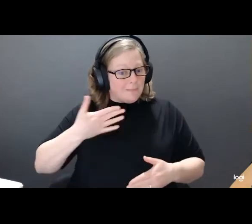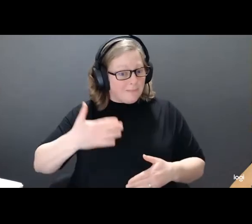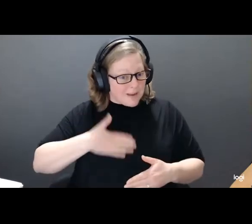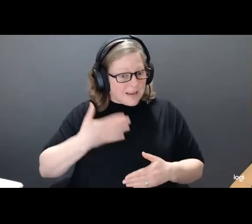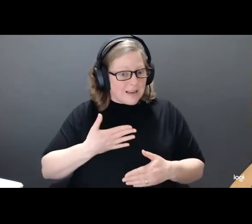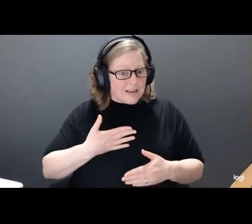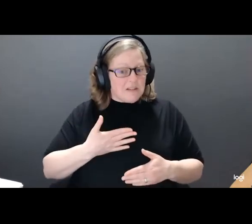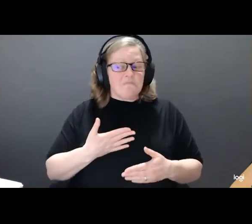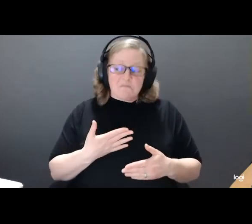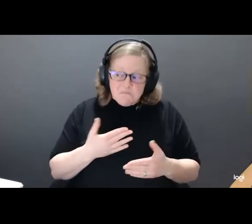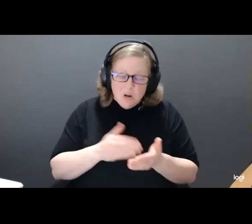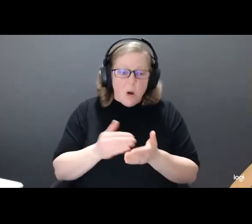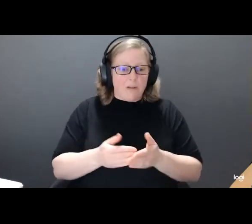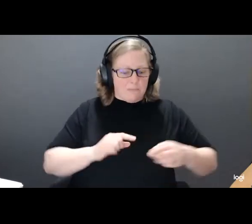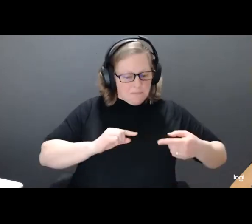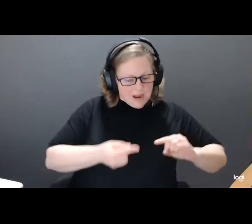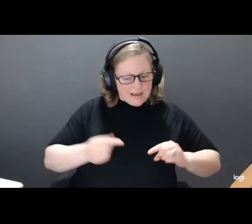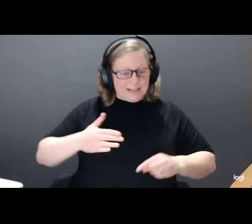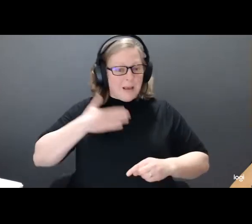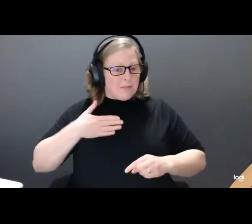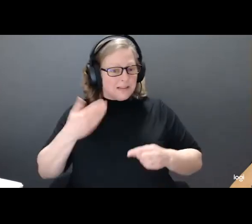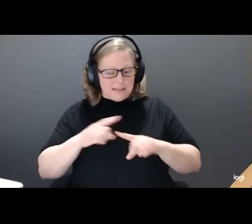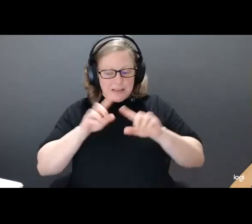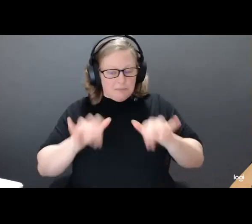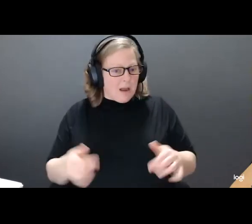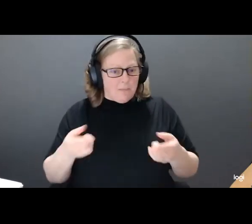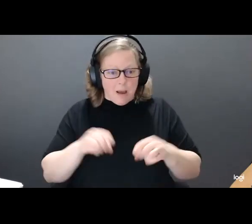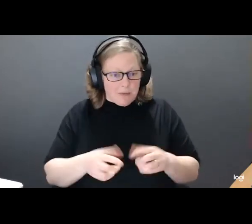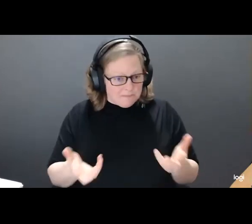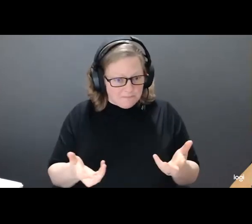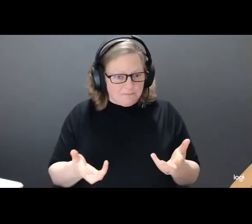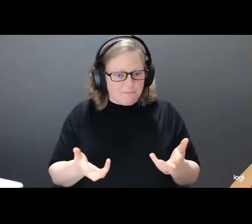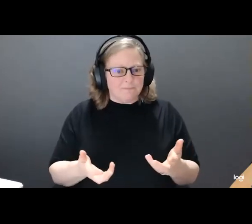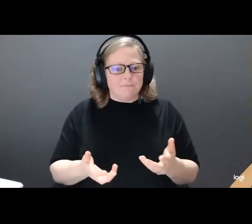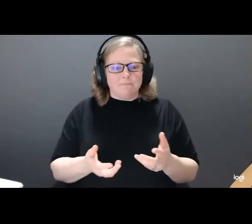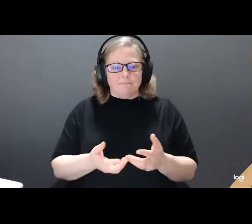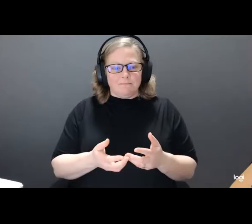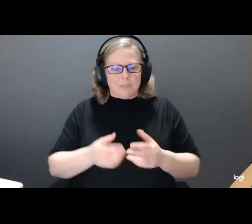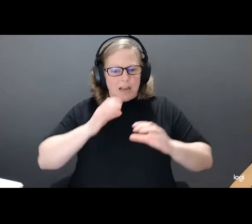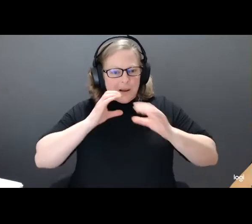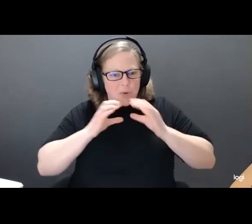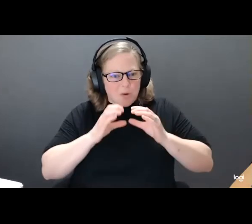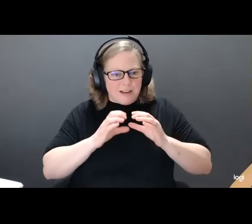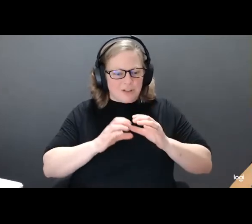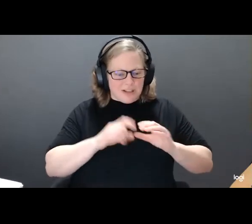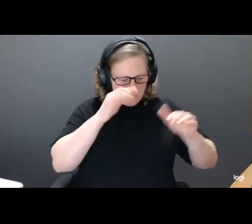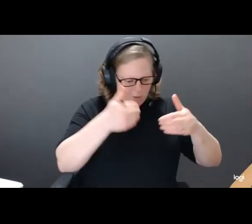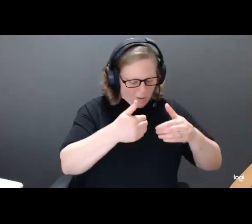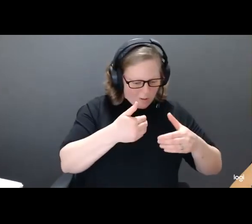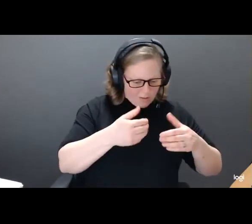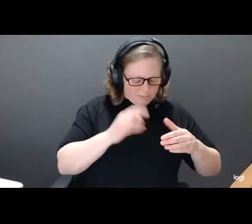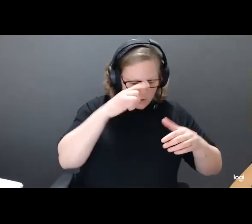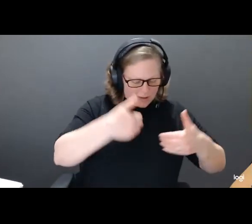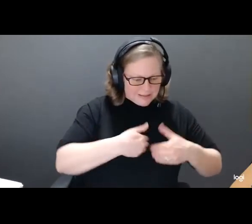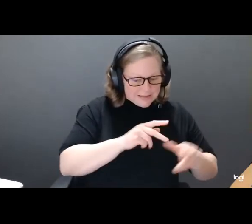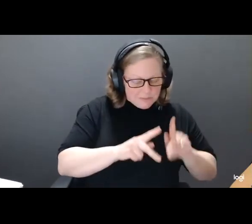come from the very same places. The same communication differences that can make flirting difficult can also facilitate